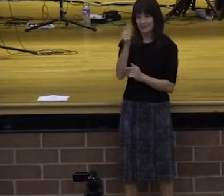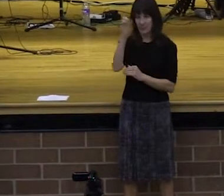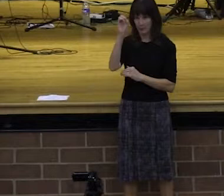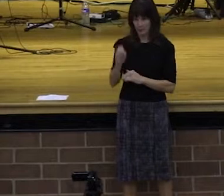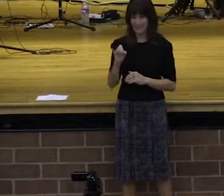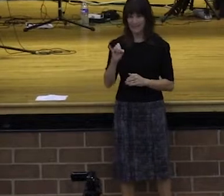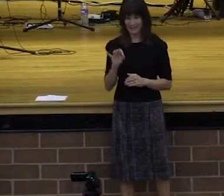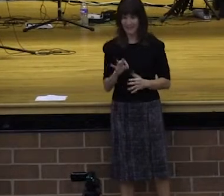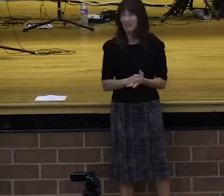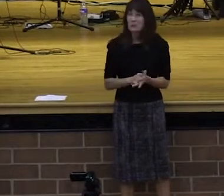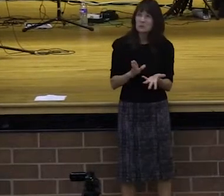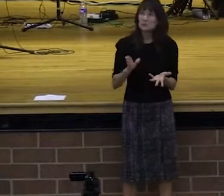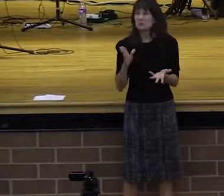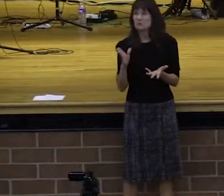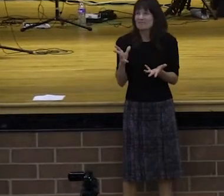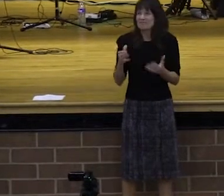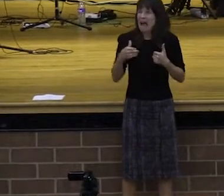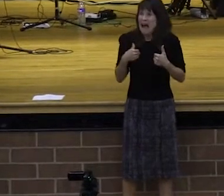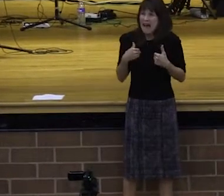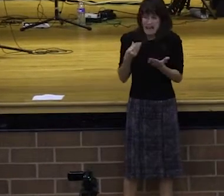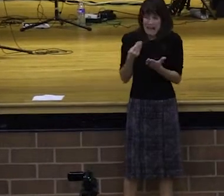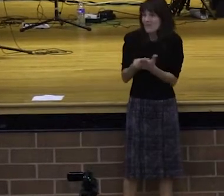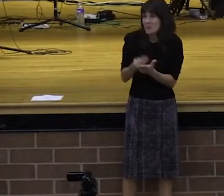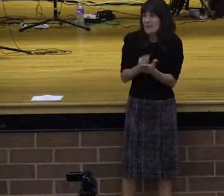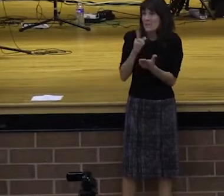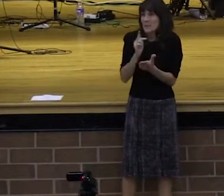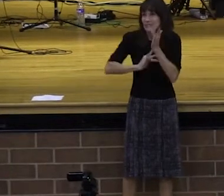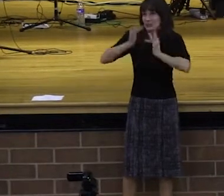both His nature and His resources.